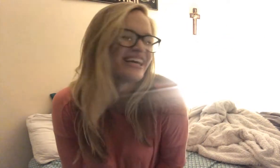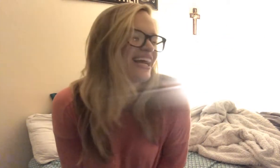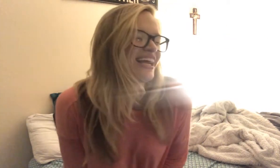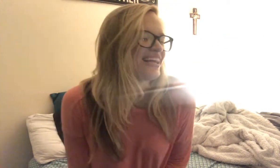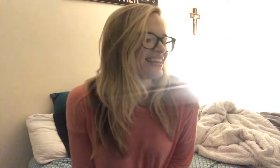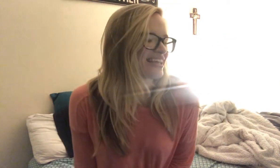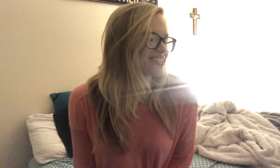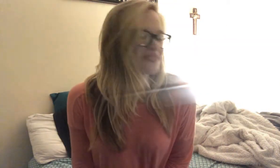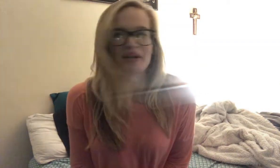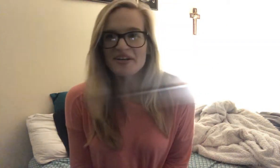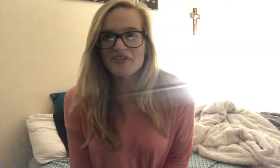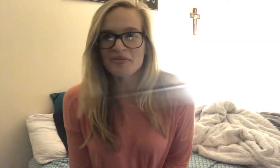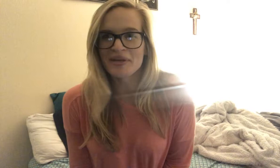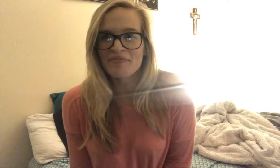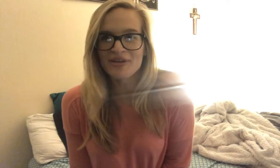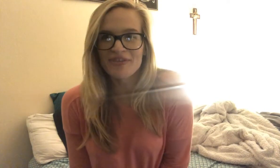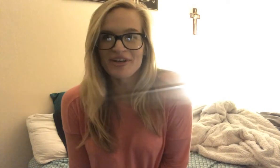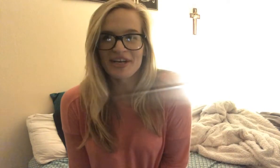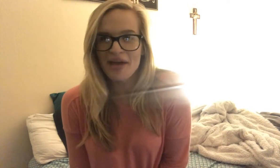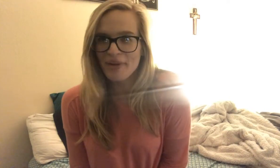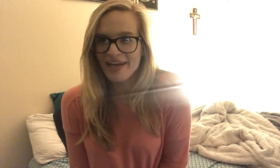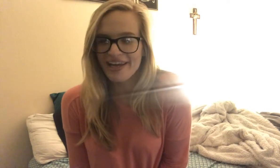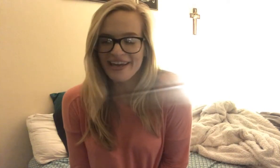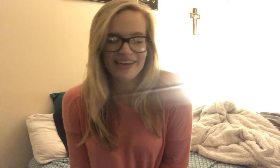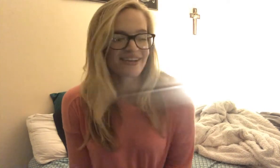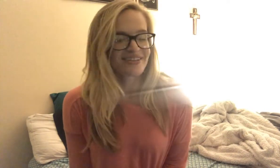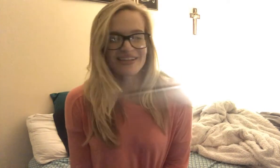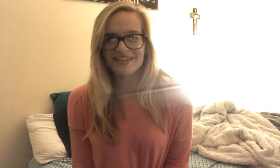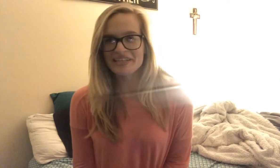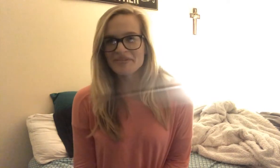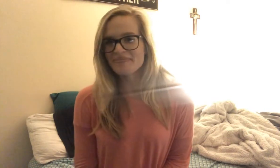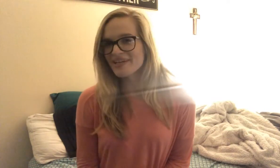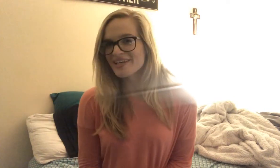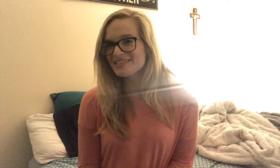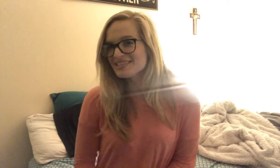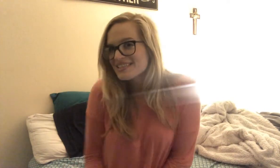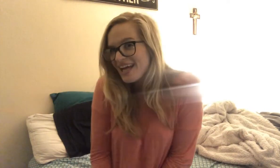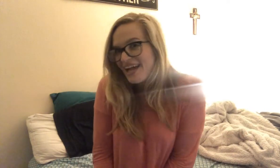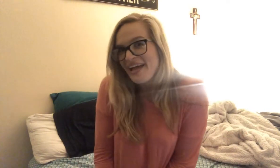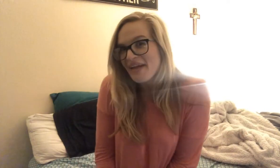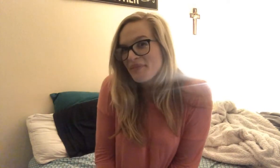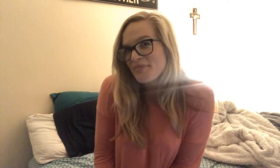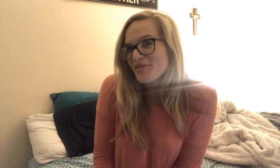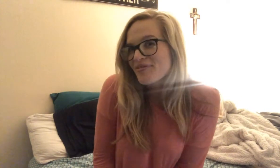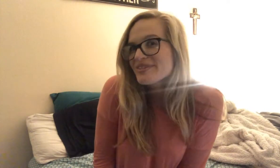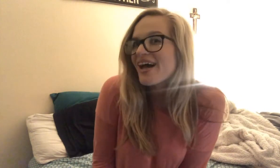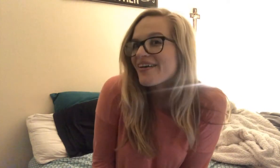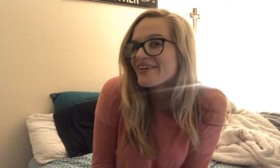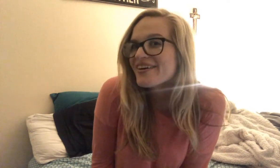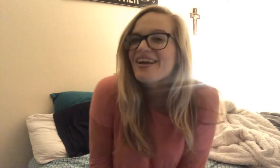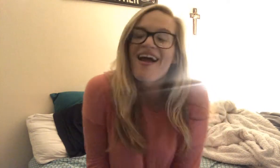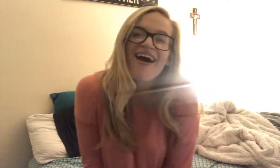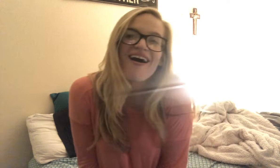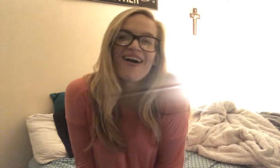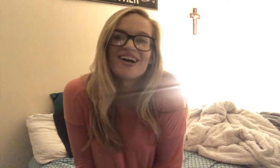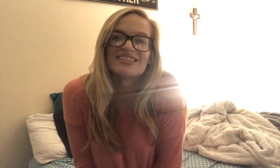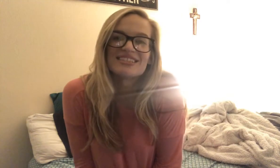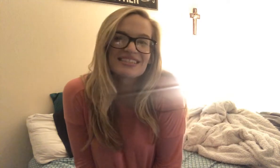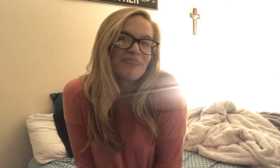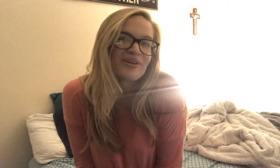Thanks for bearing with me. I've been very MIA lately because I had my beautiful daughter on December